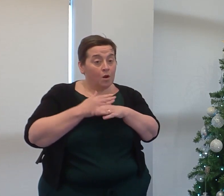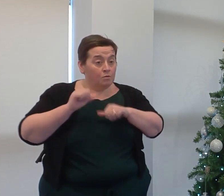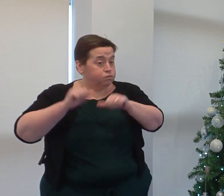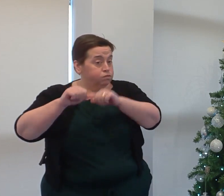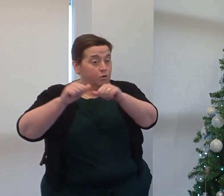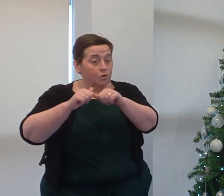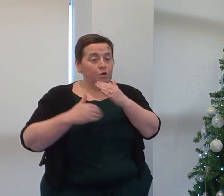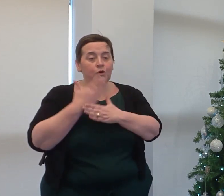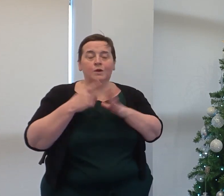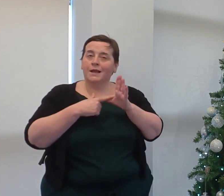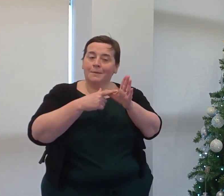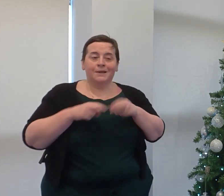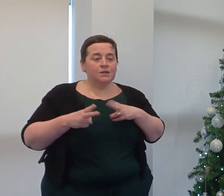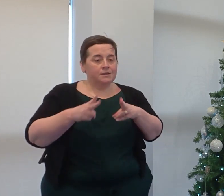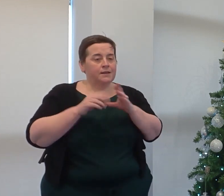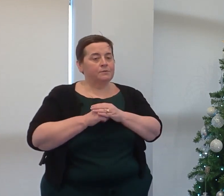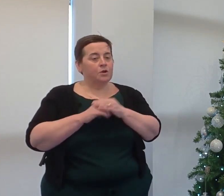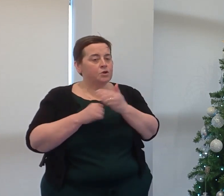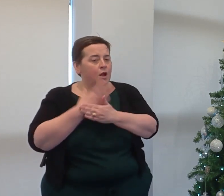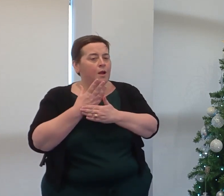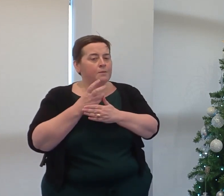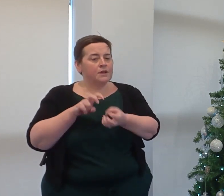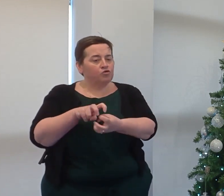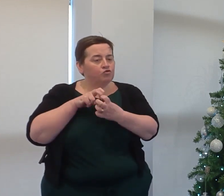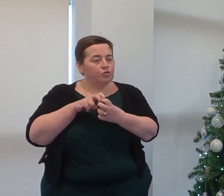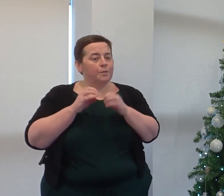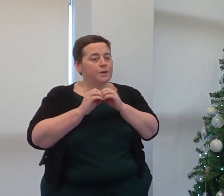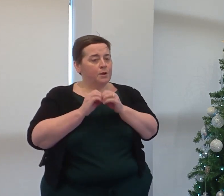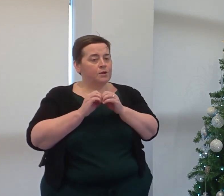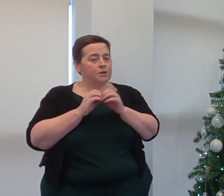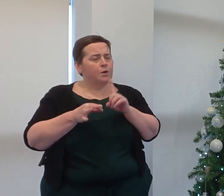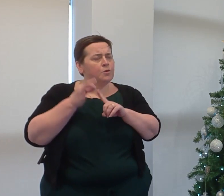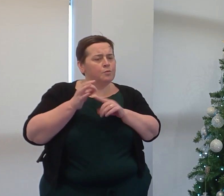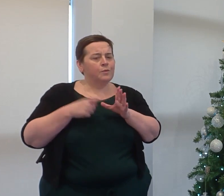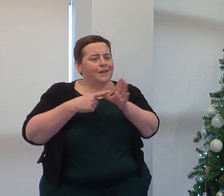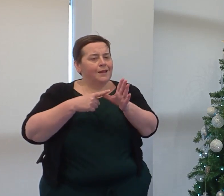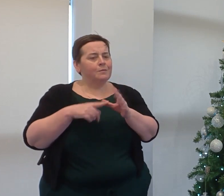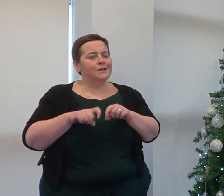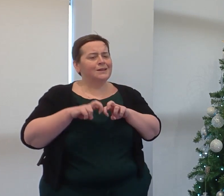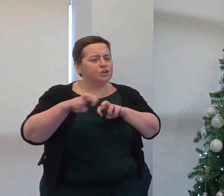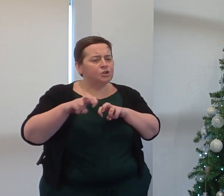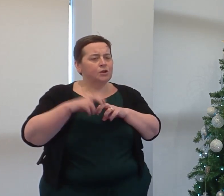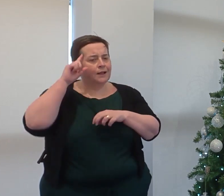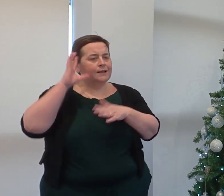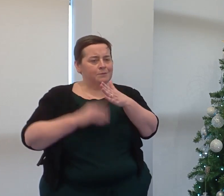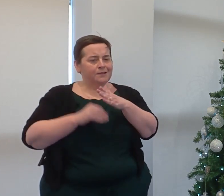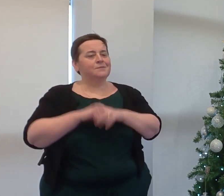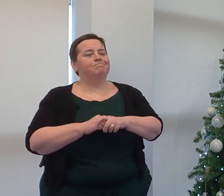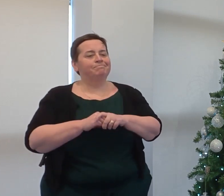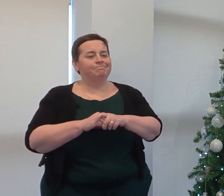progressing on a new admission system to update our recruitment practices to improve the applicant journey and experience.